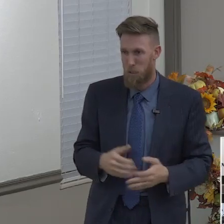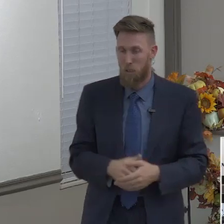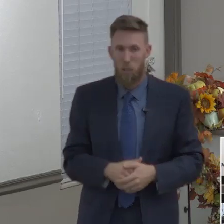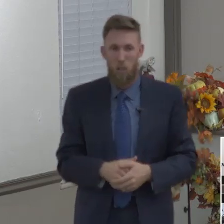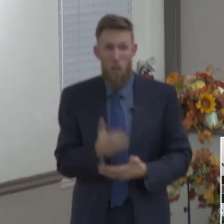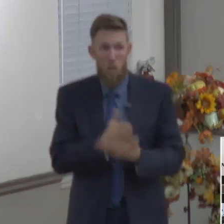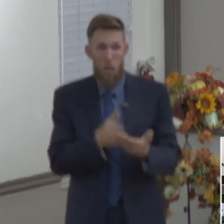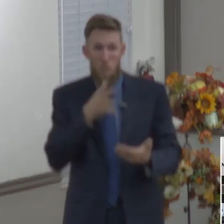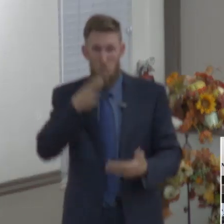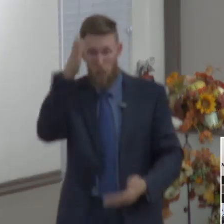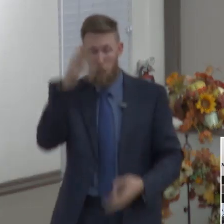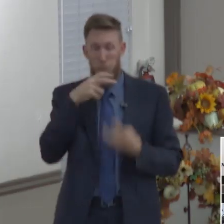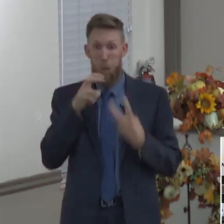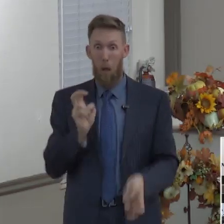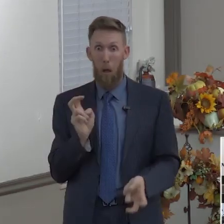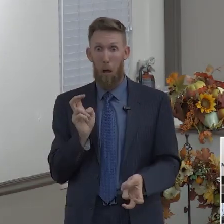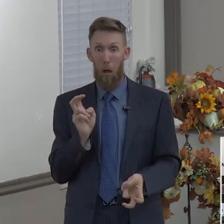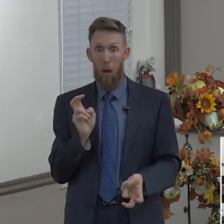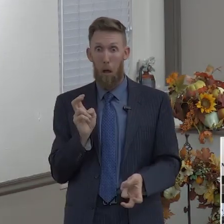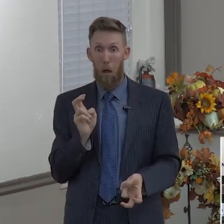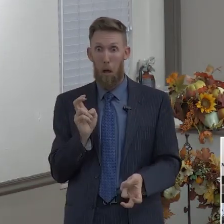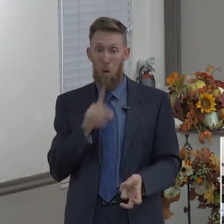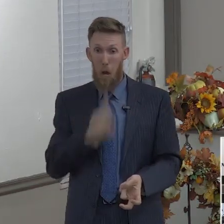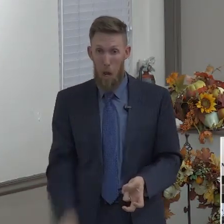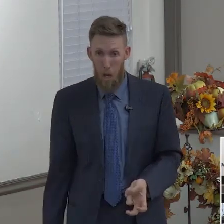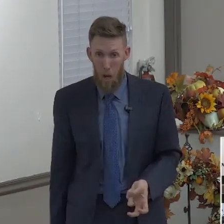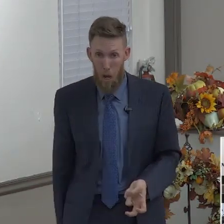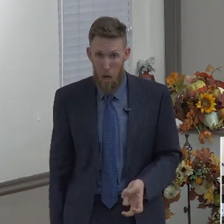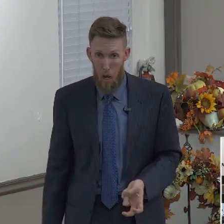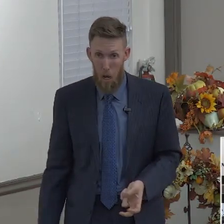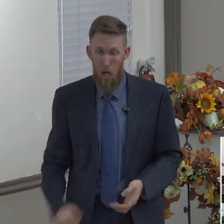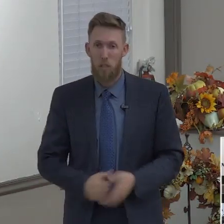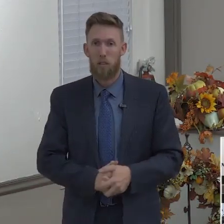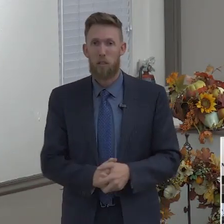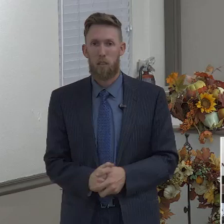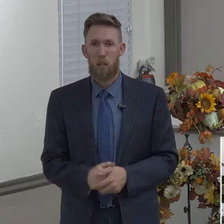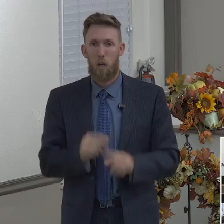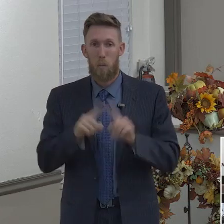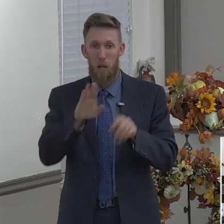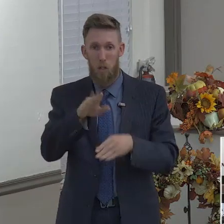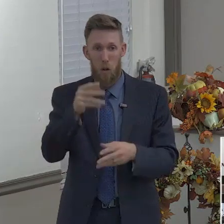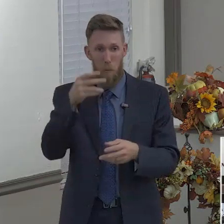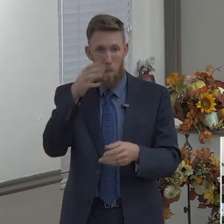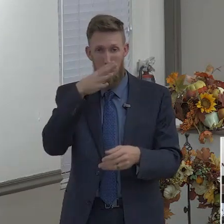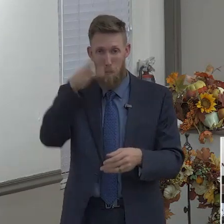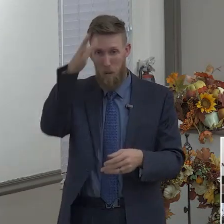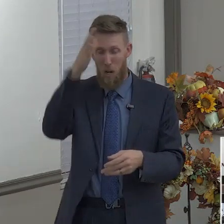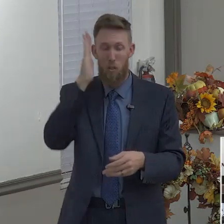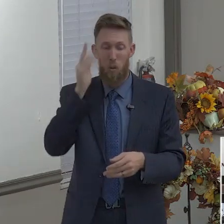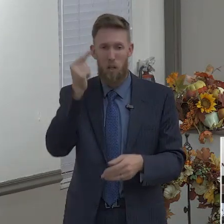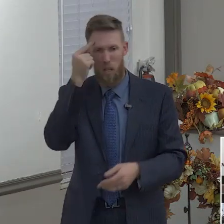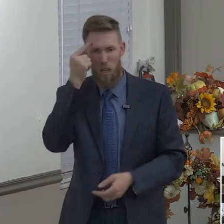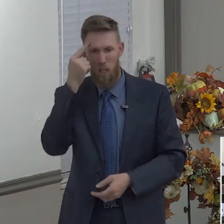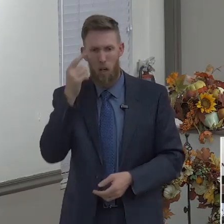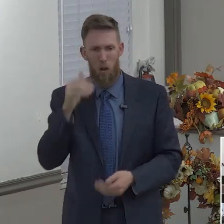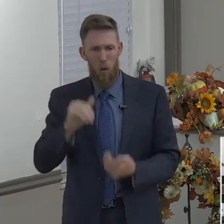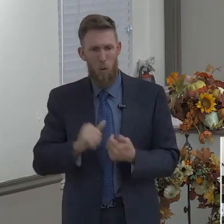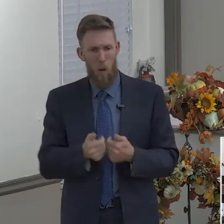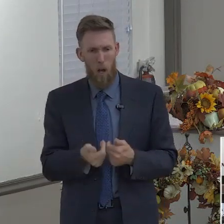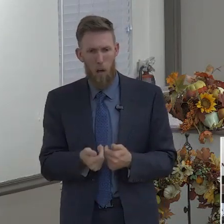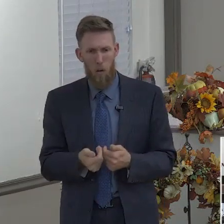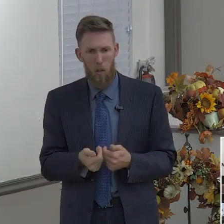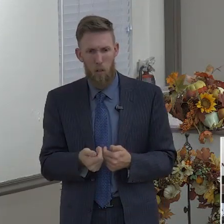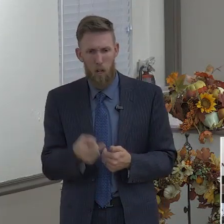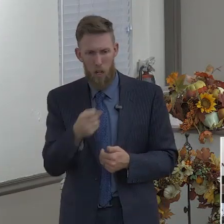But you know what these parents, your parents are going to think? Wow. They have wisdom. That